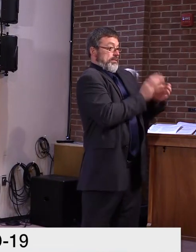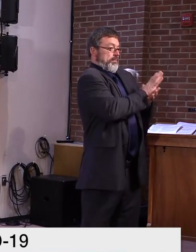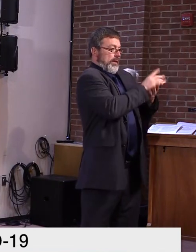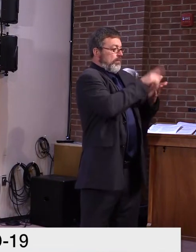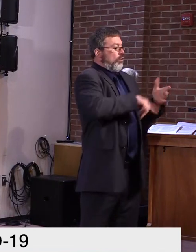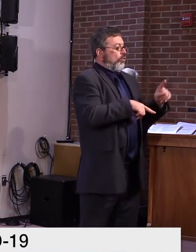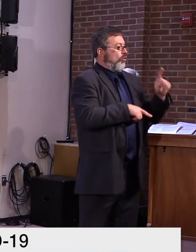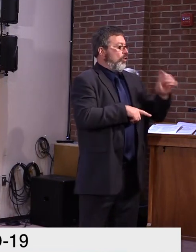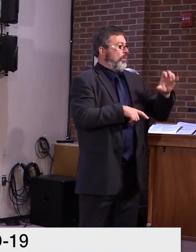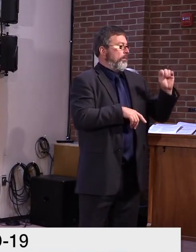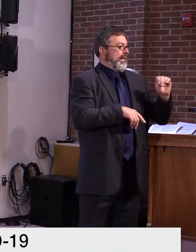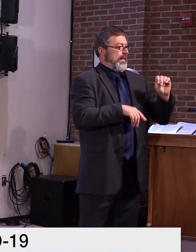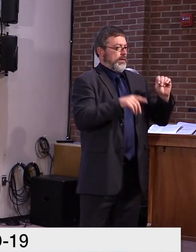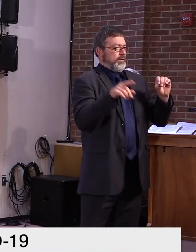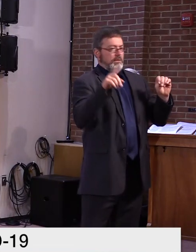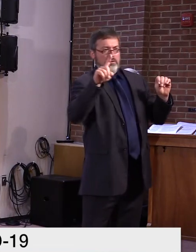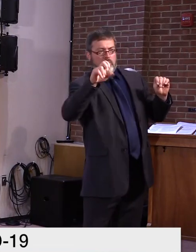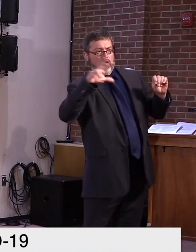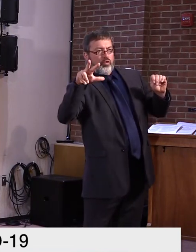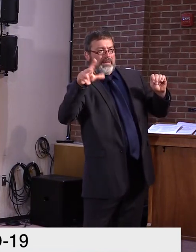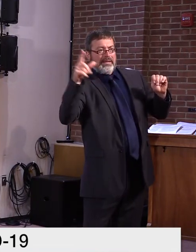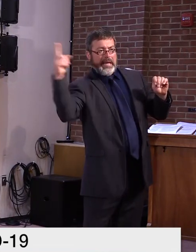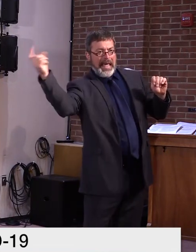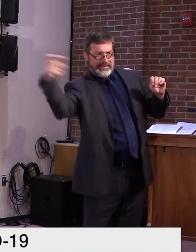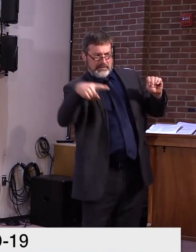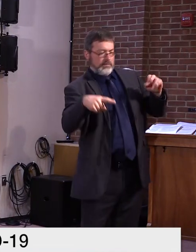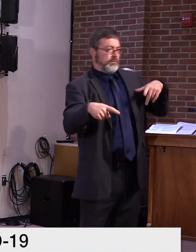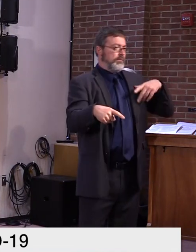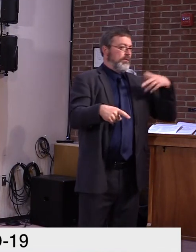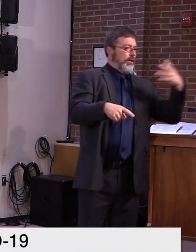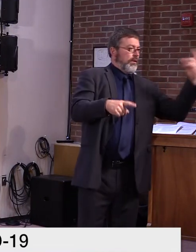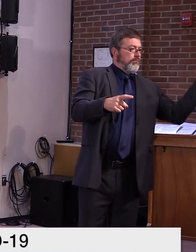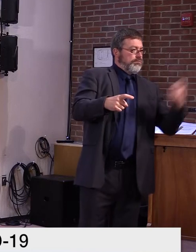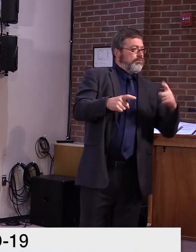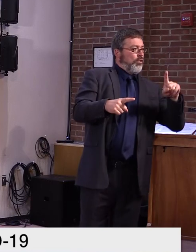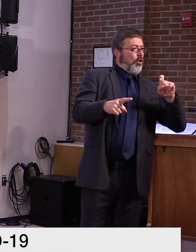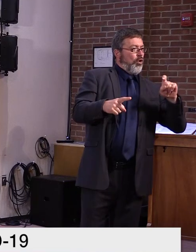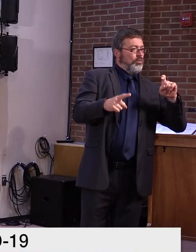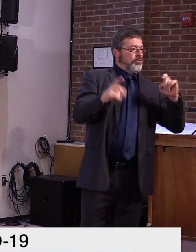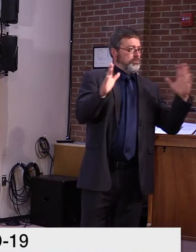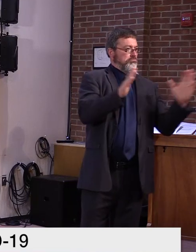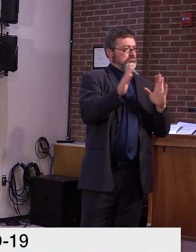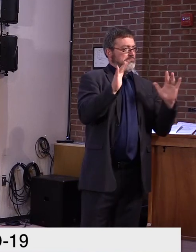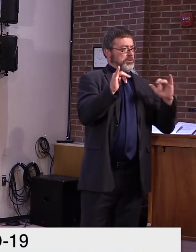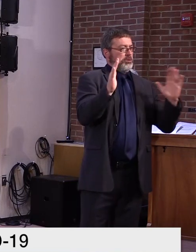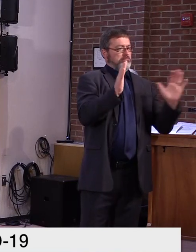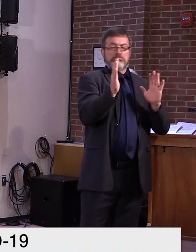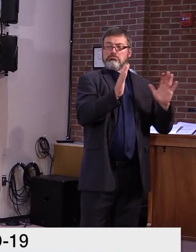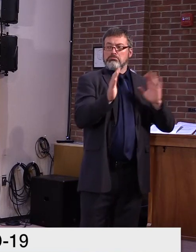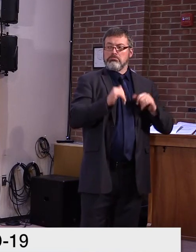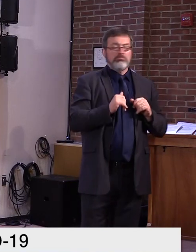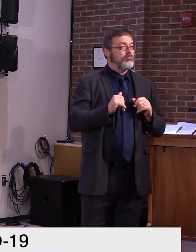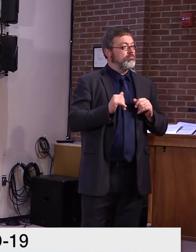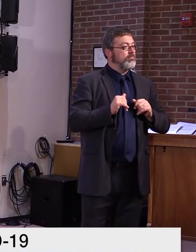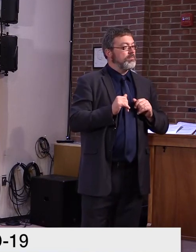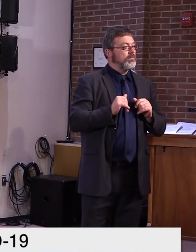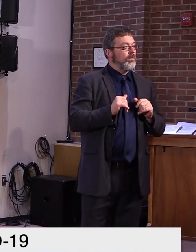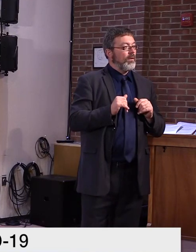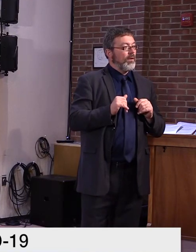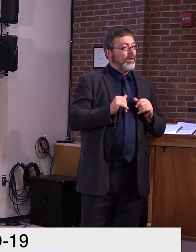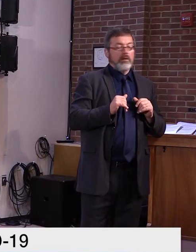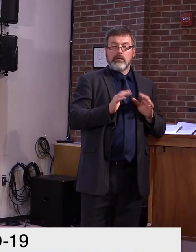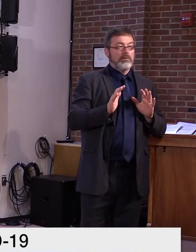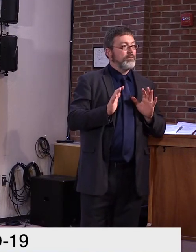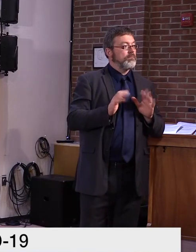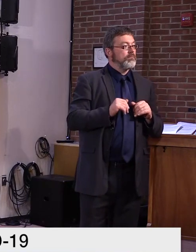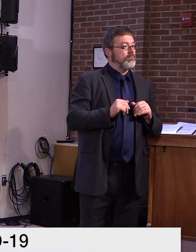can compare notes later, but that's, that's how we're reading the bill. Does, would, would you know where that, that